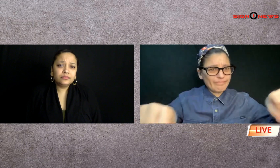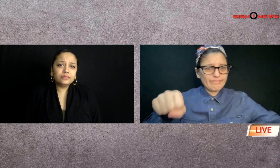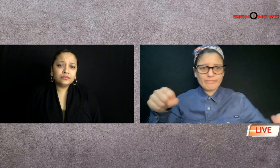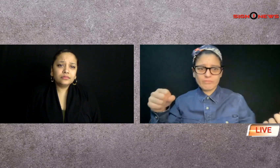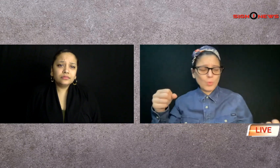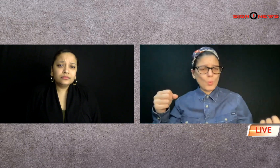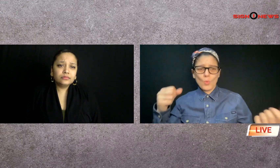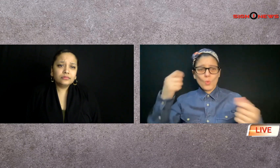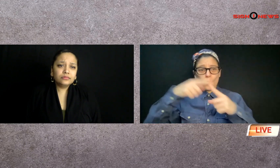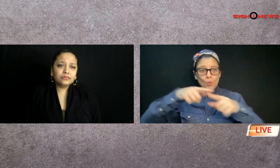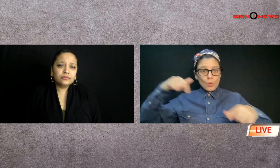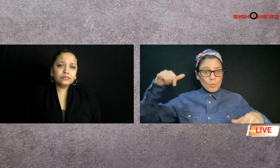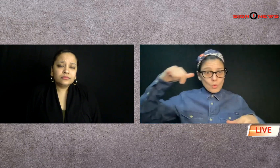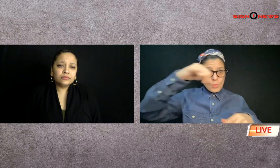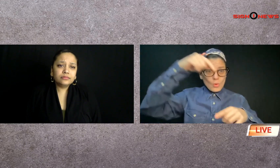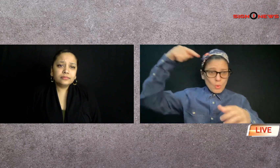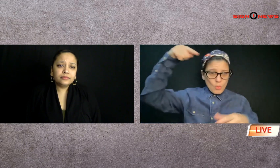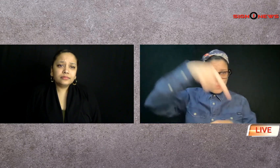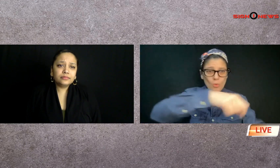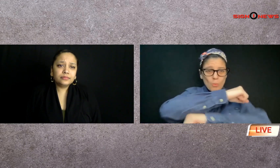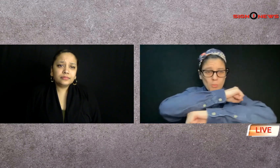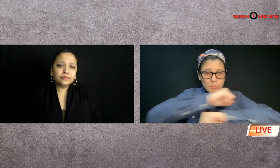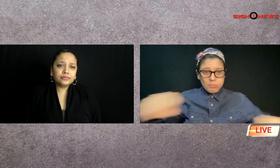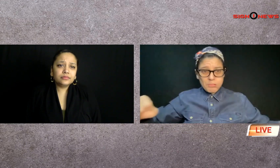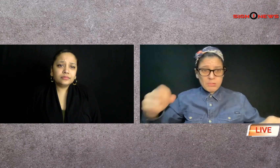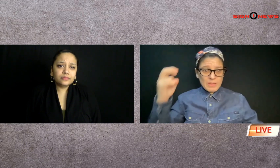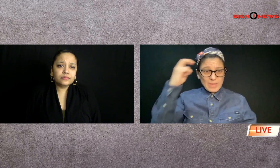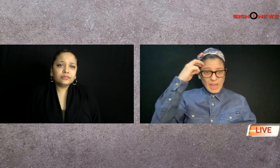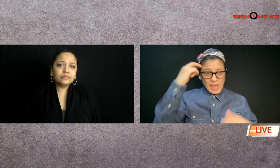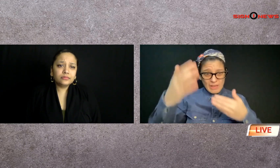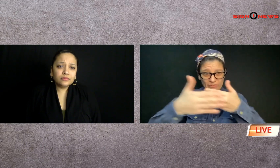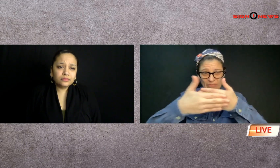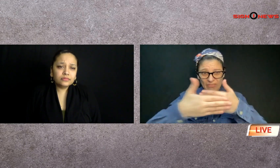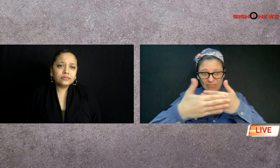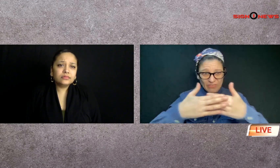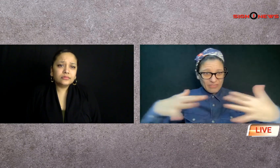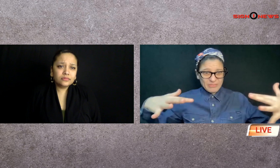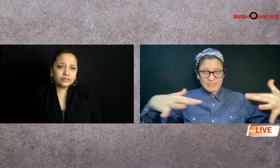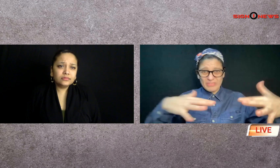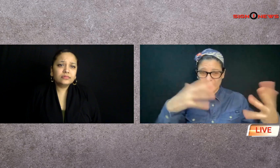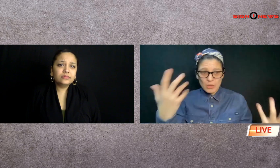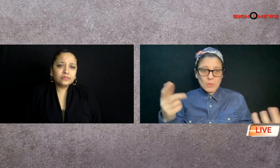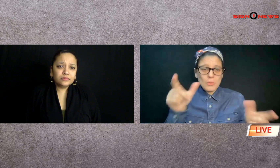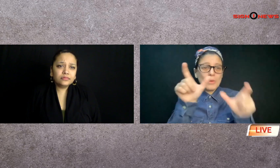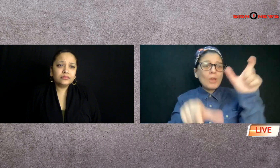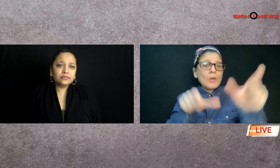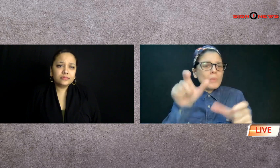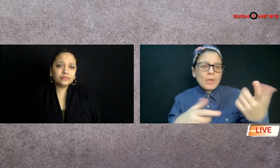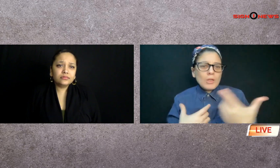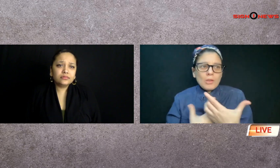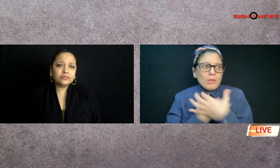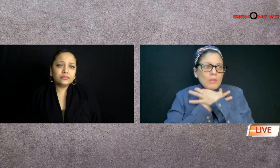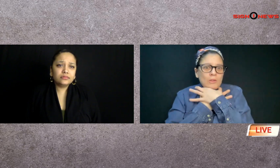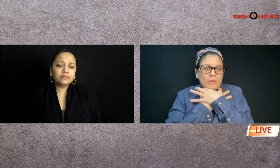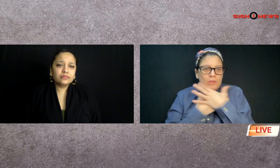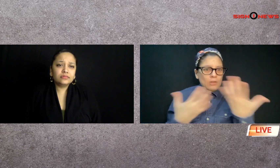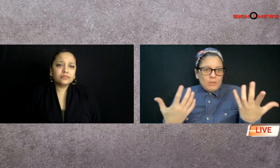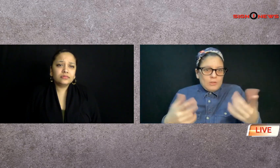planes are flying overhead in Kiev and the people are just stuck